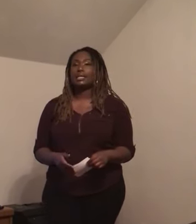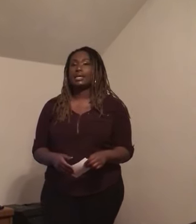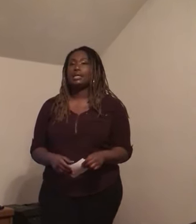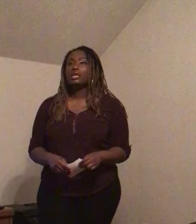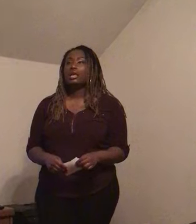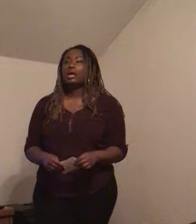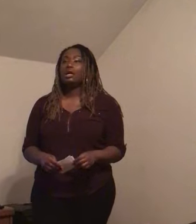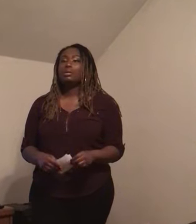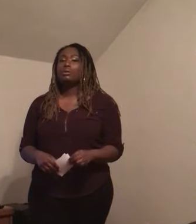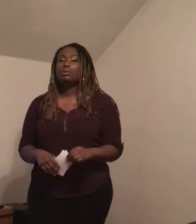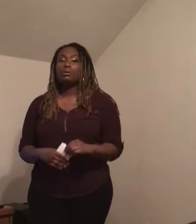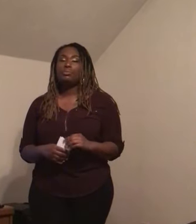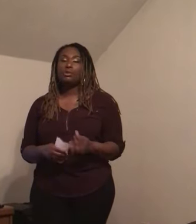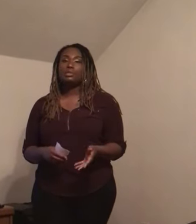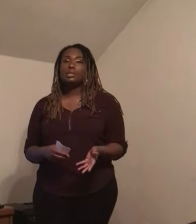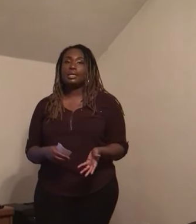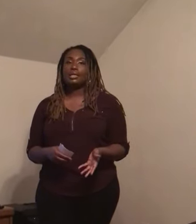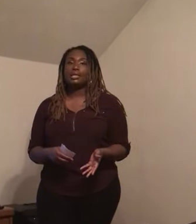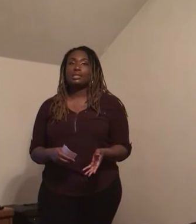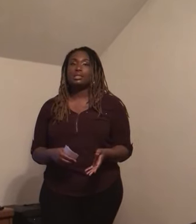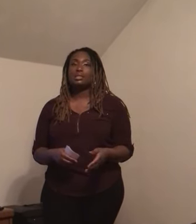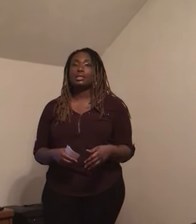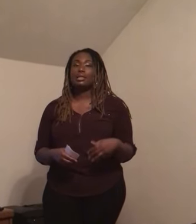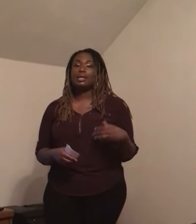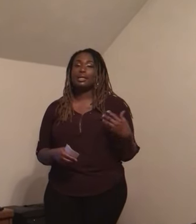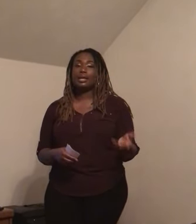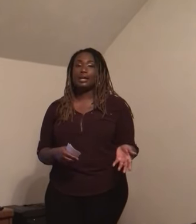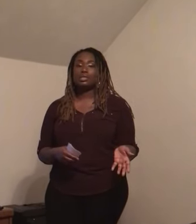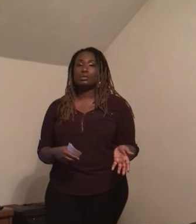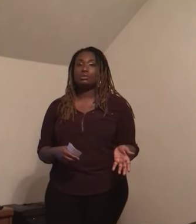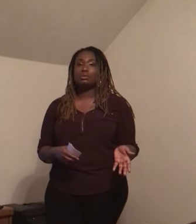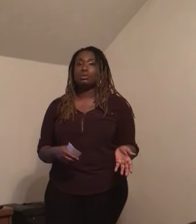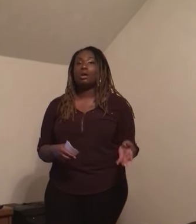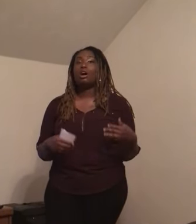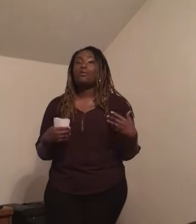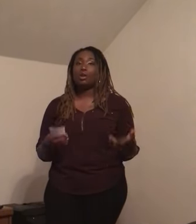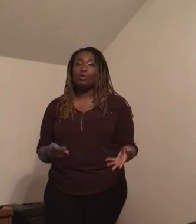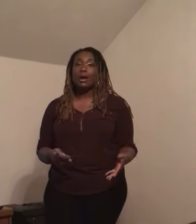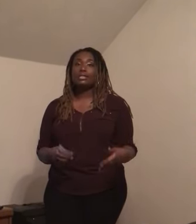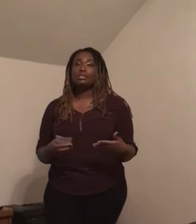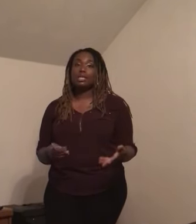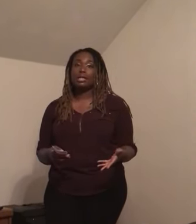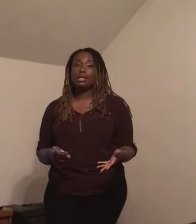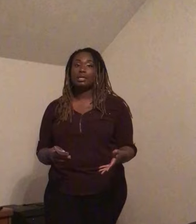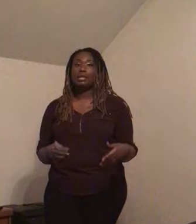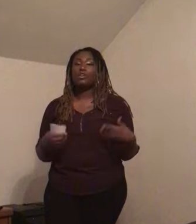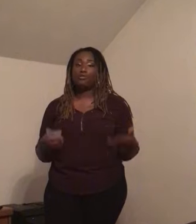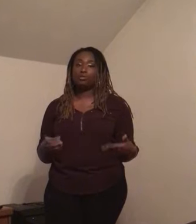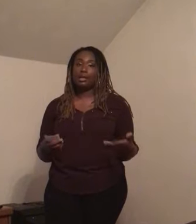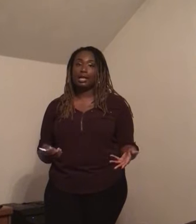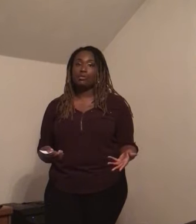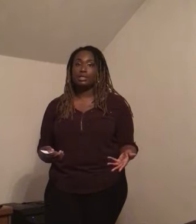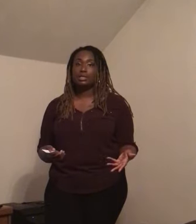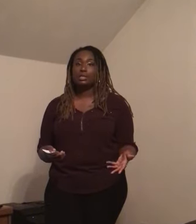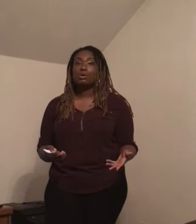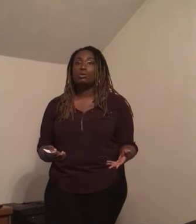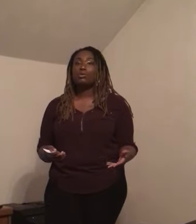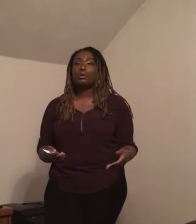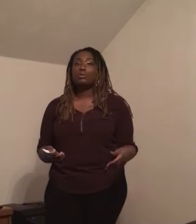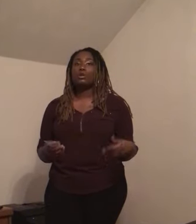that? Most kids in high school are required to take a foreign language or are